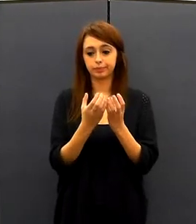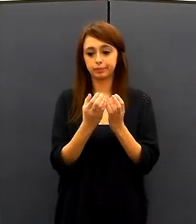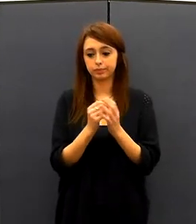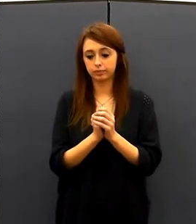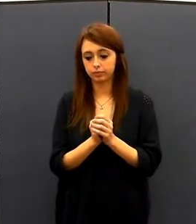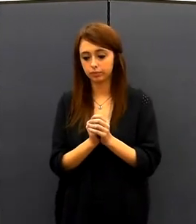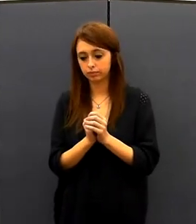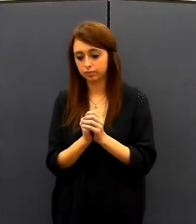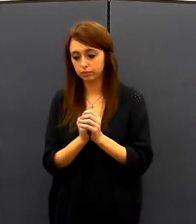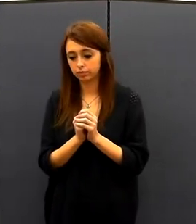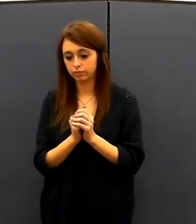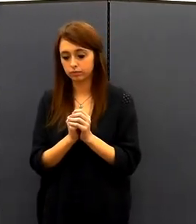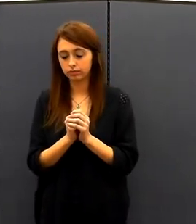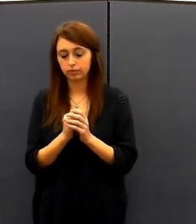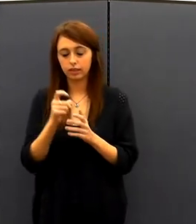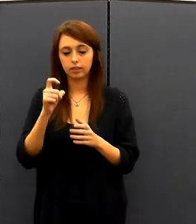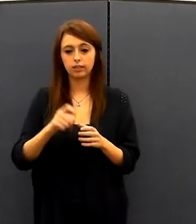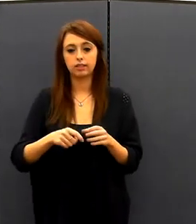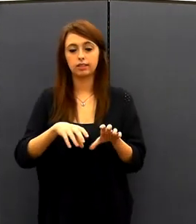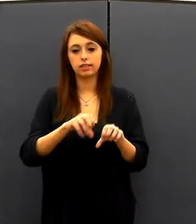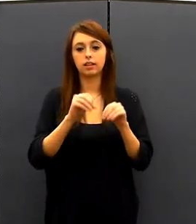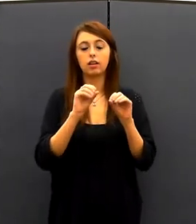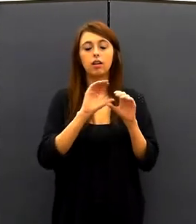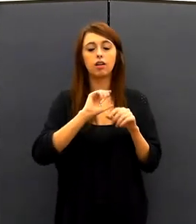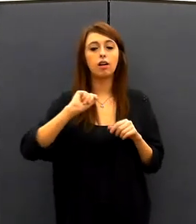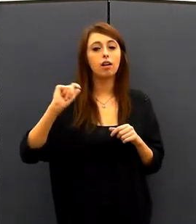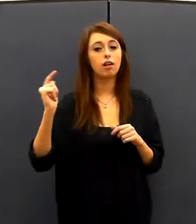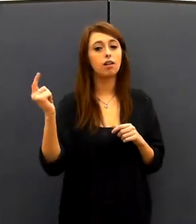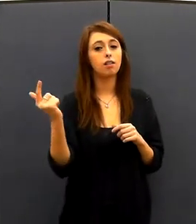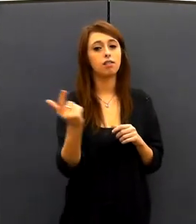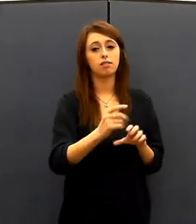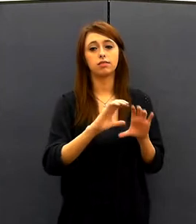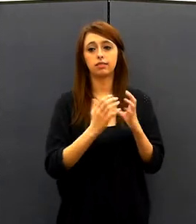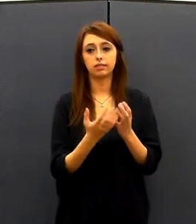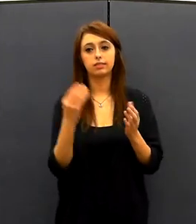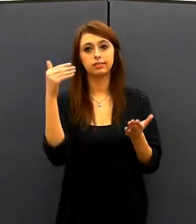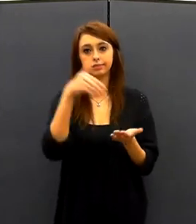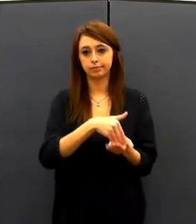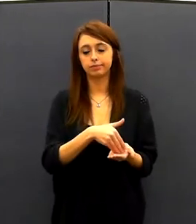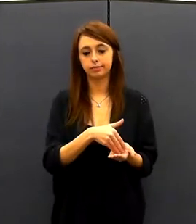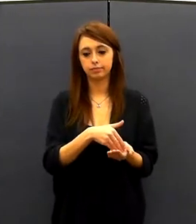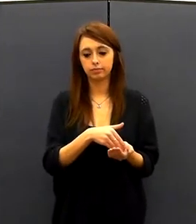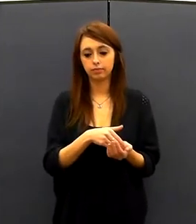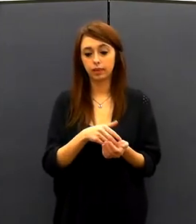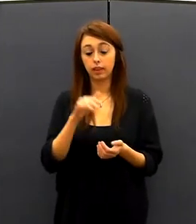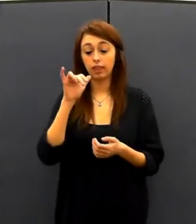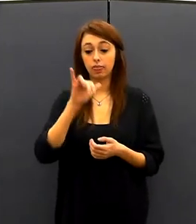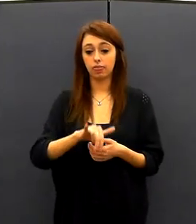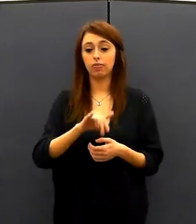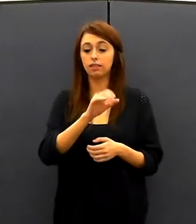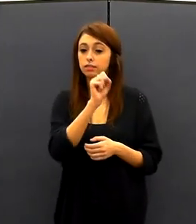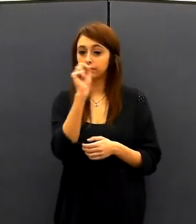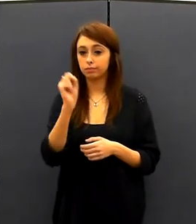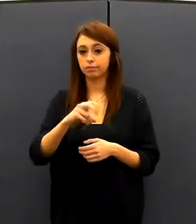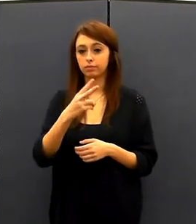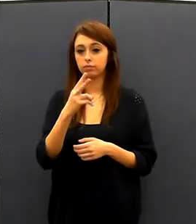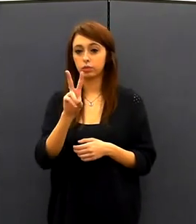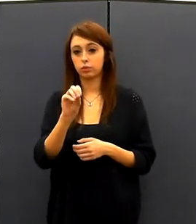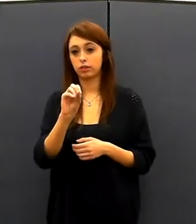all my courses again. And that spring semester of 2013, I had applied for graduate school.